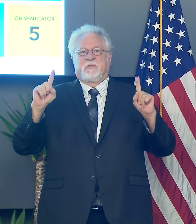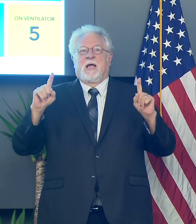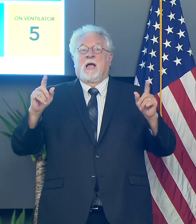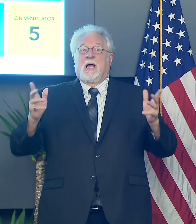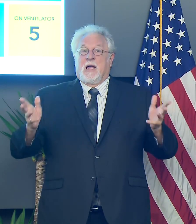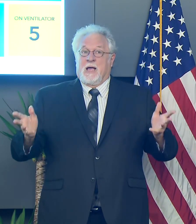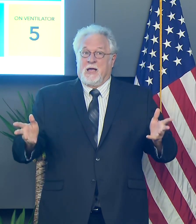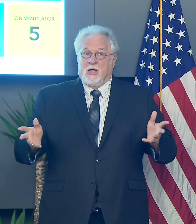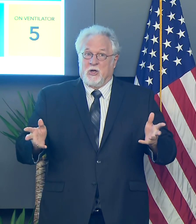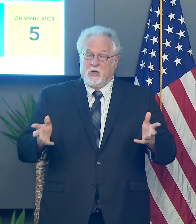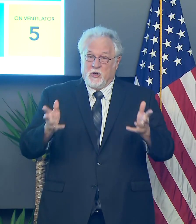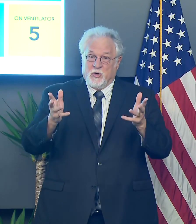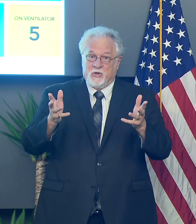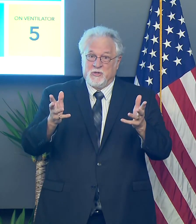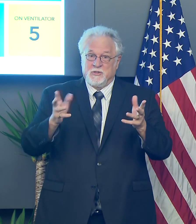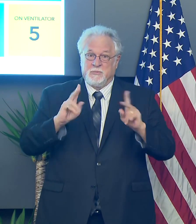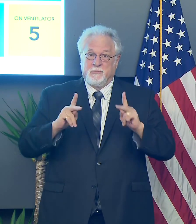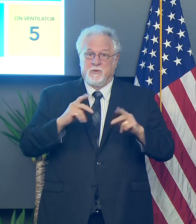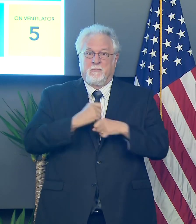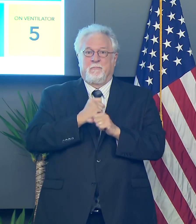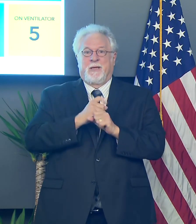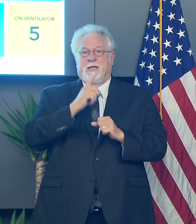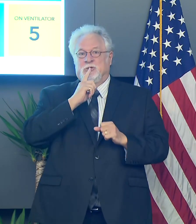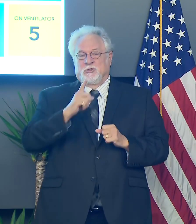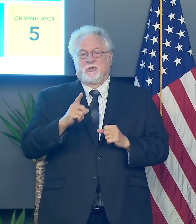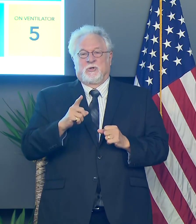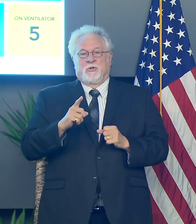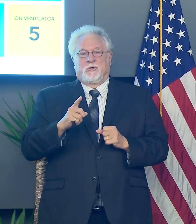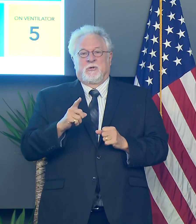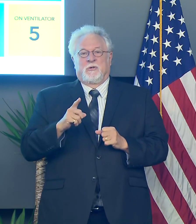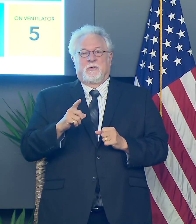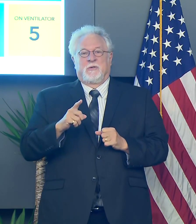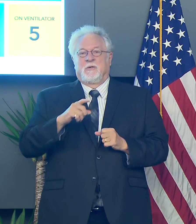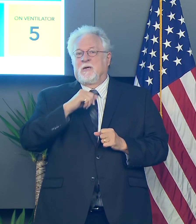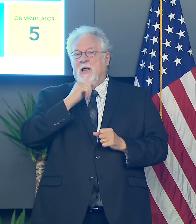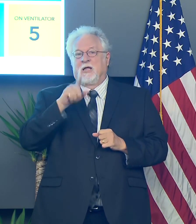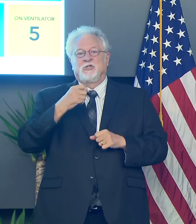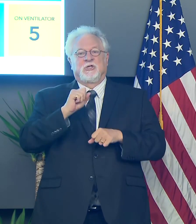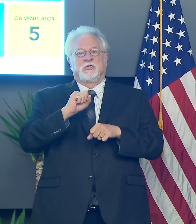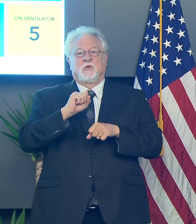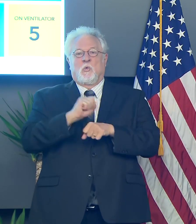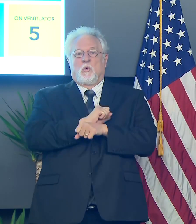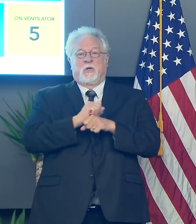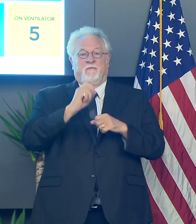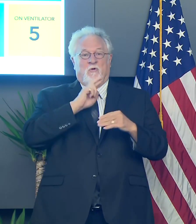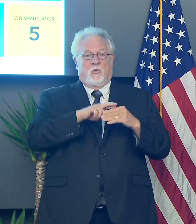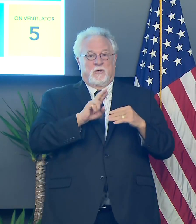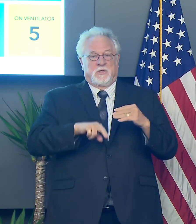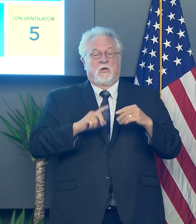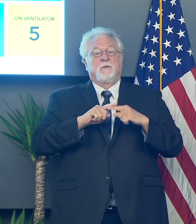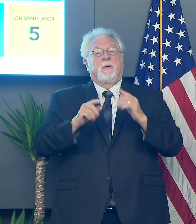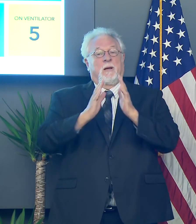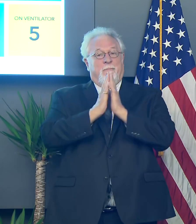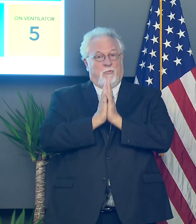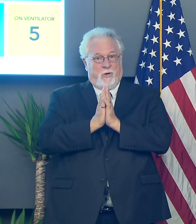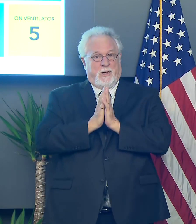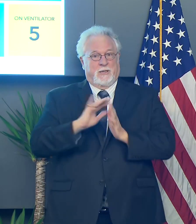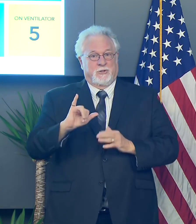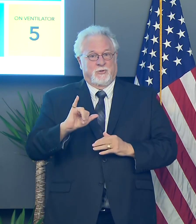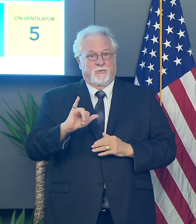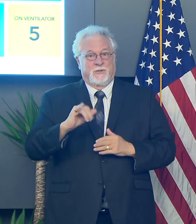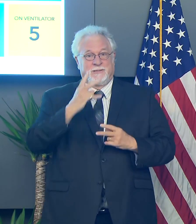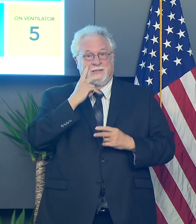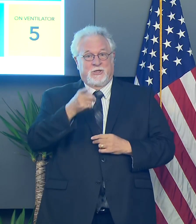encourage everyone, obviously, uh, to make sure that, uh, that they're not just working for these results, but they're actually praying for them as well.